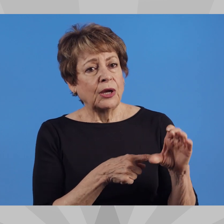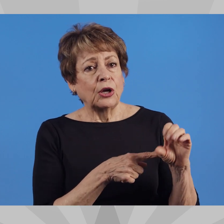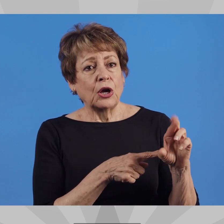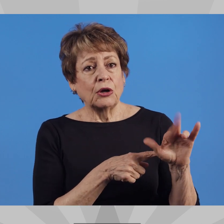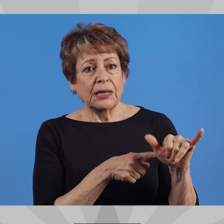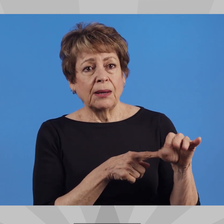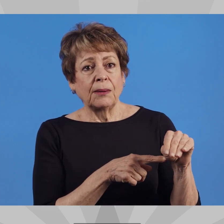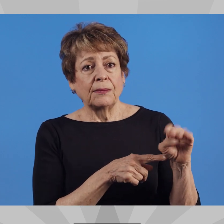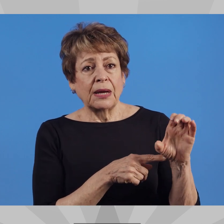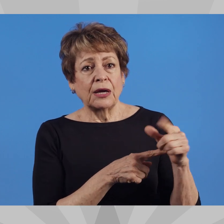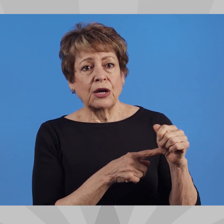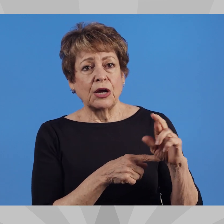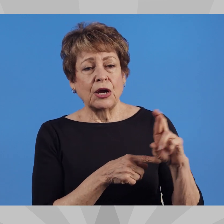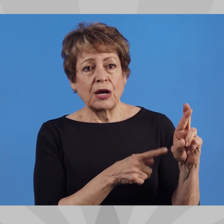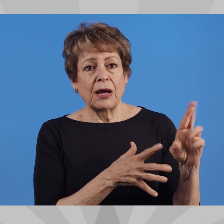Biography